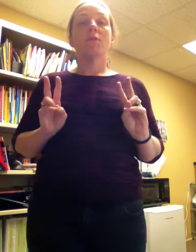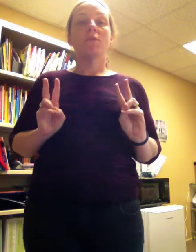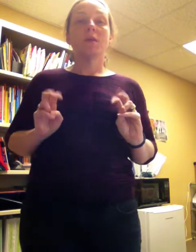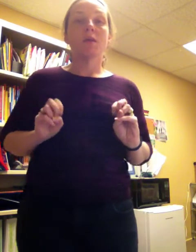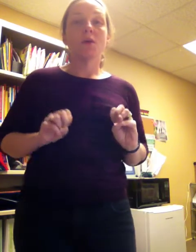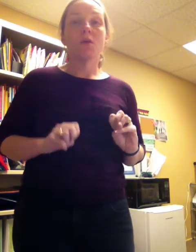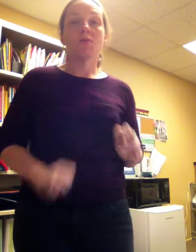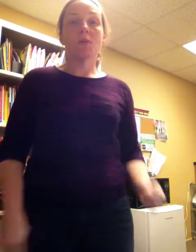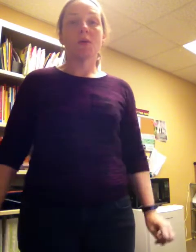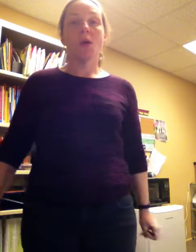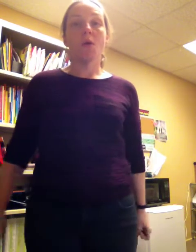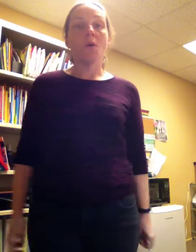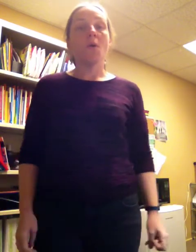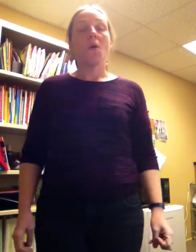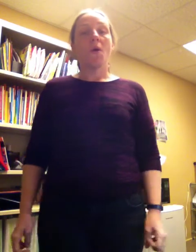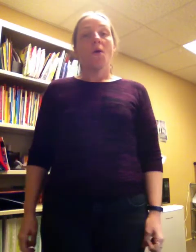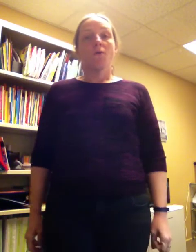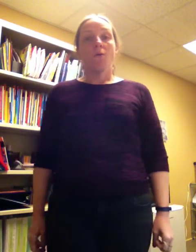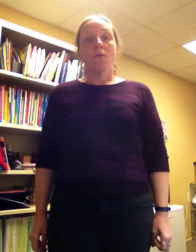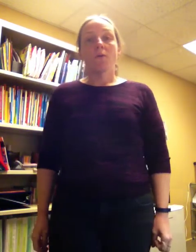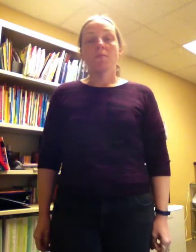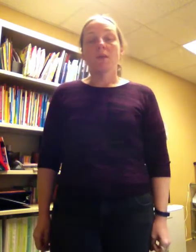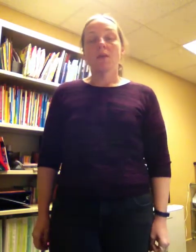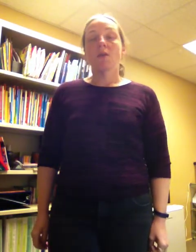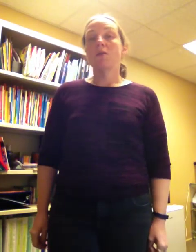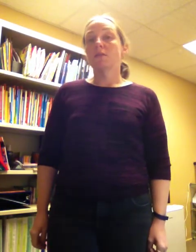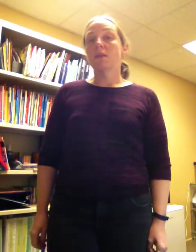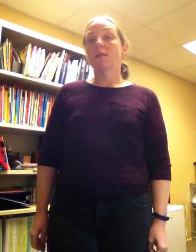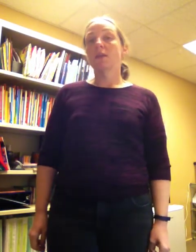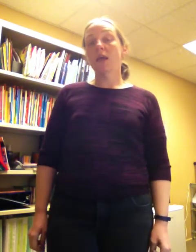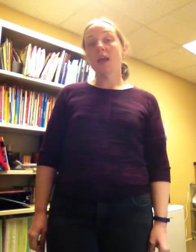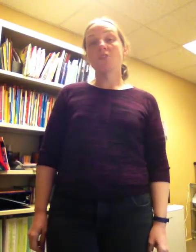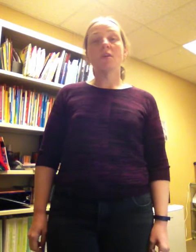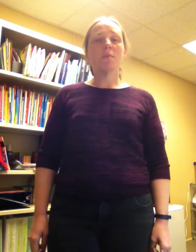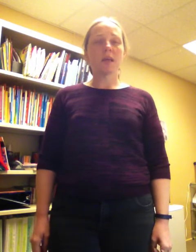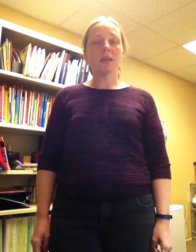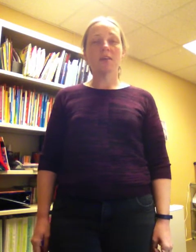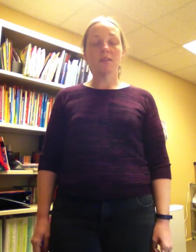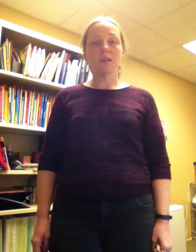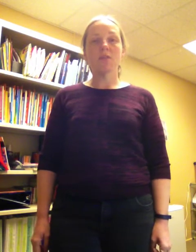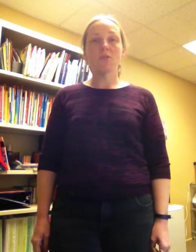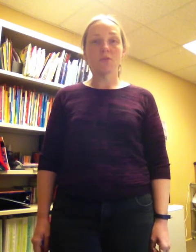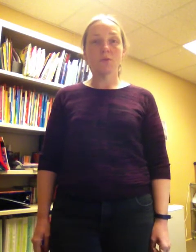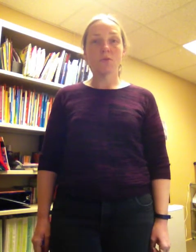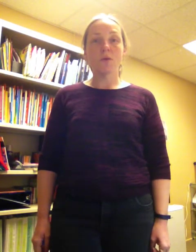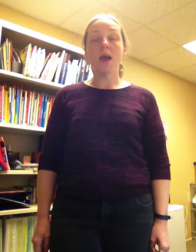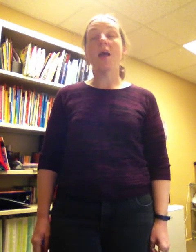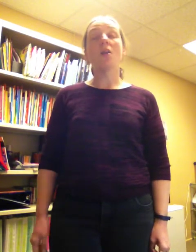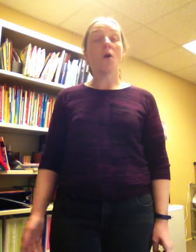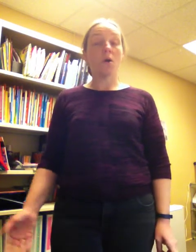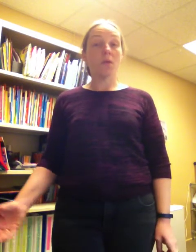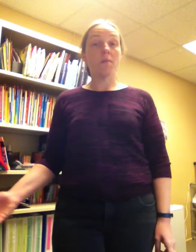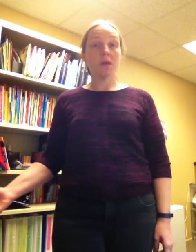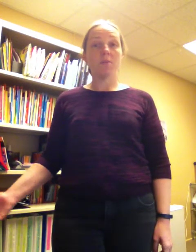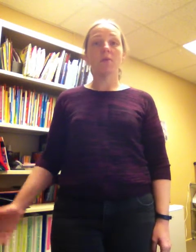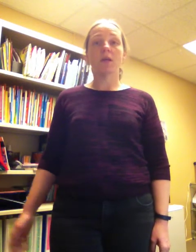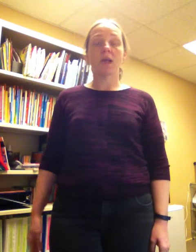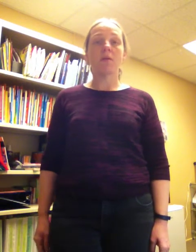flamingos? Here we go. Four flamingos in the cage, the pinkest in the zoo, and all the people came